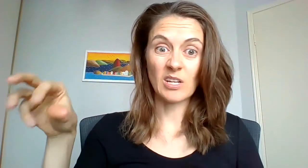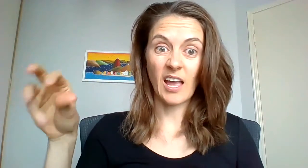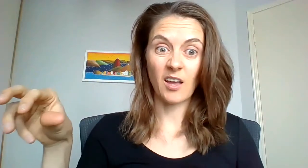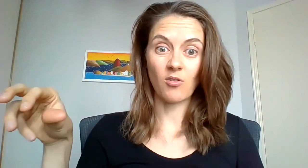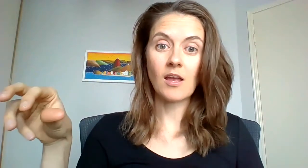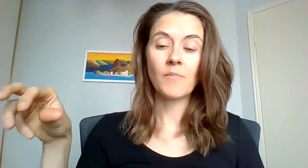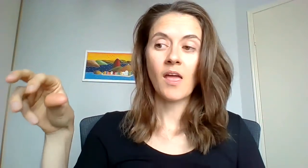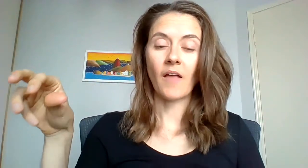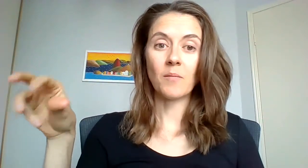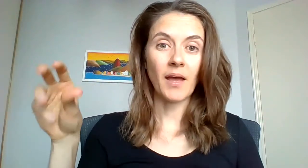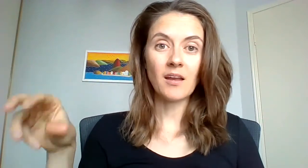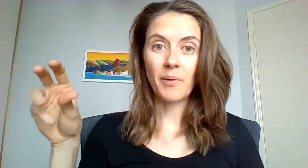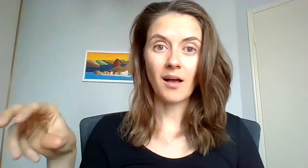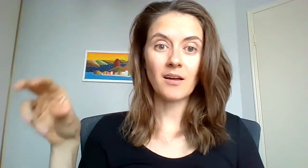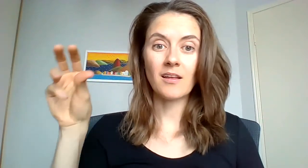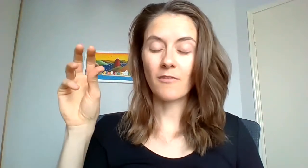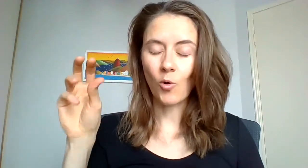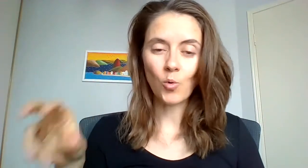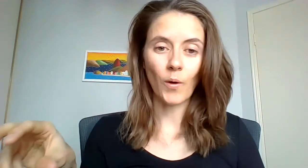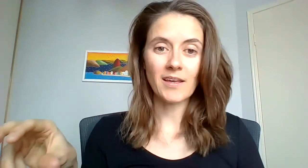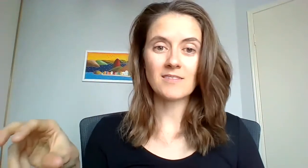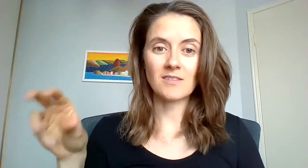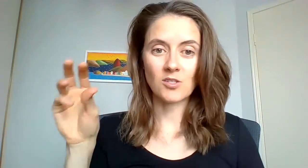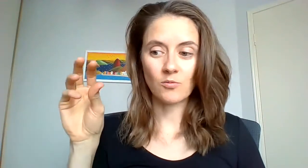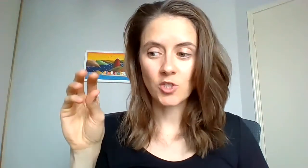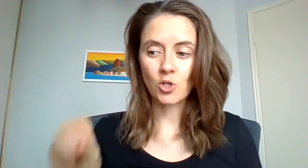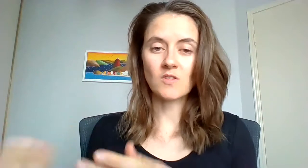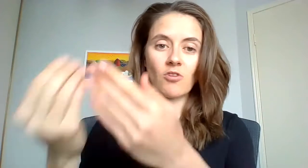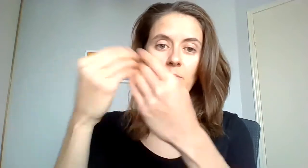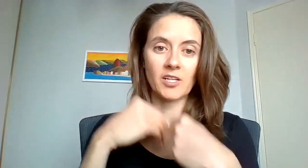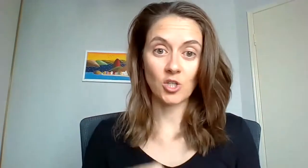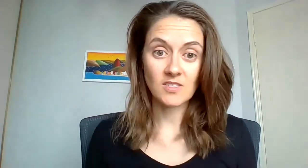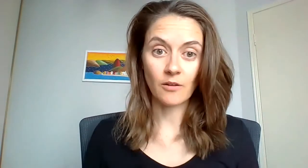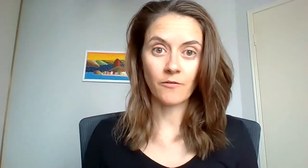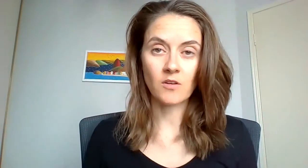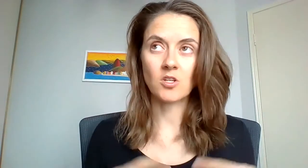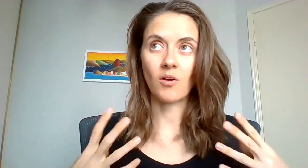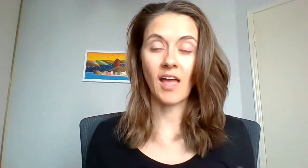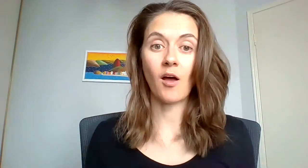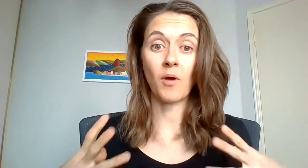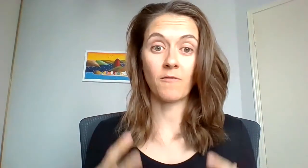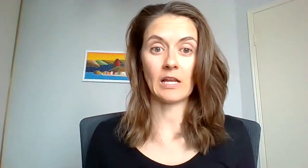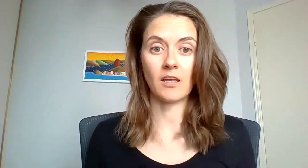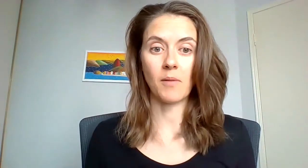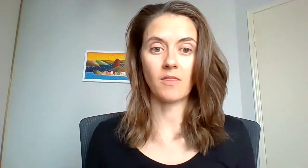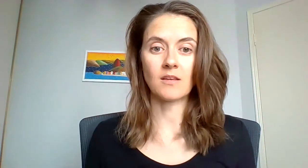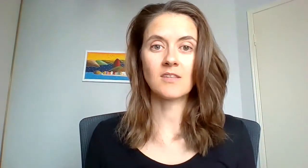really angry and the main part always is to tune straight back to yourself first to go how am I feeling about this,